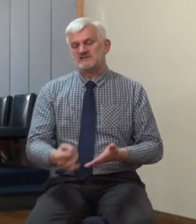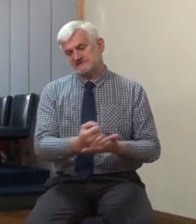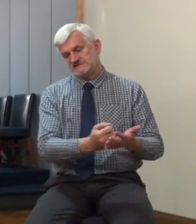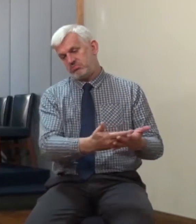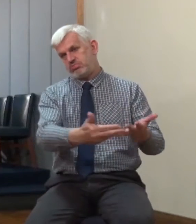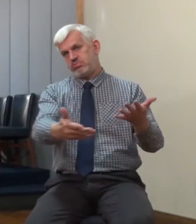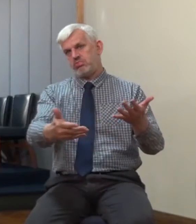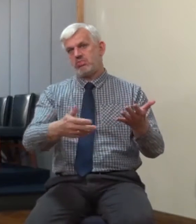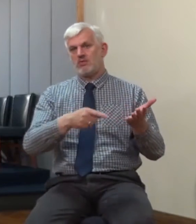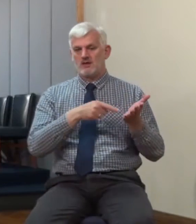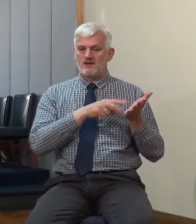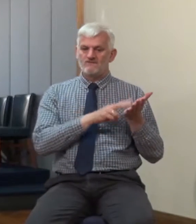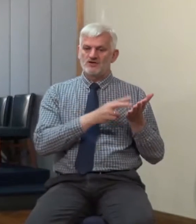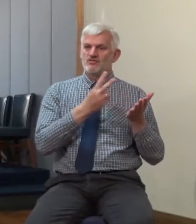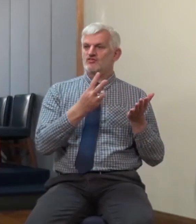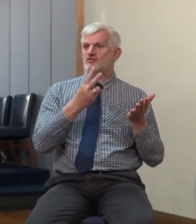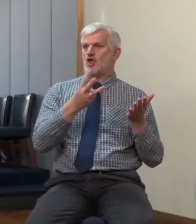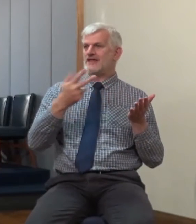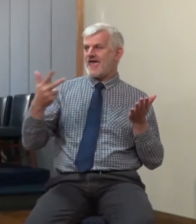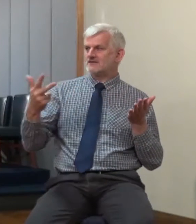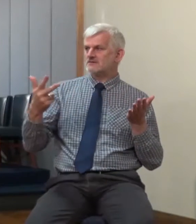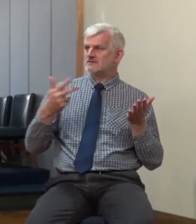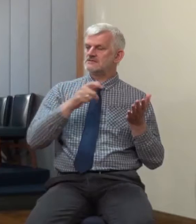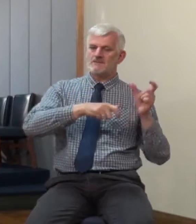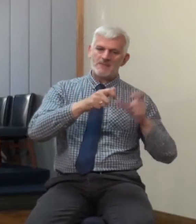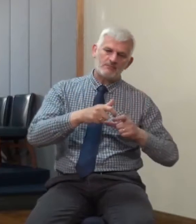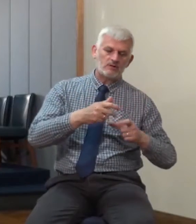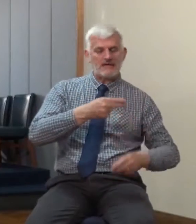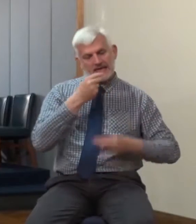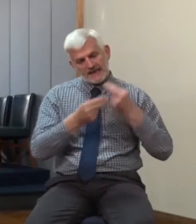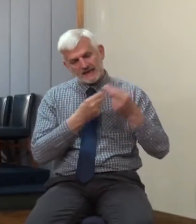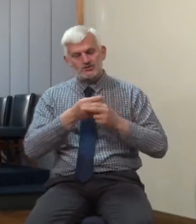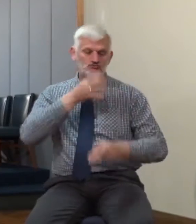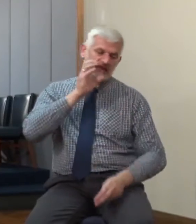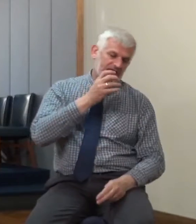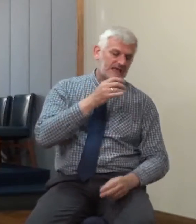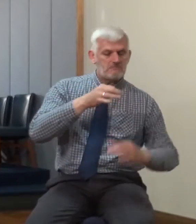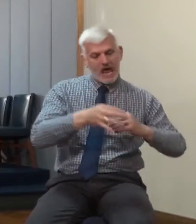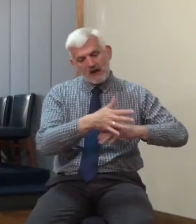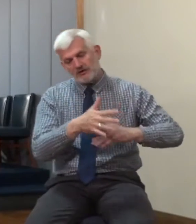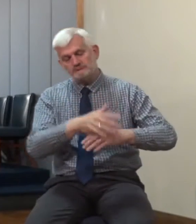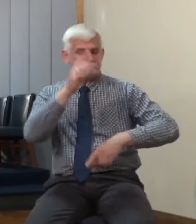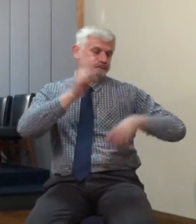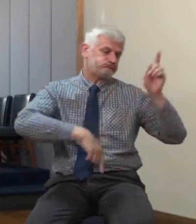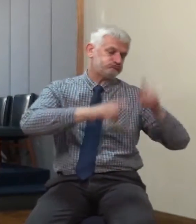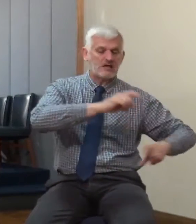38, Eating, drinking, marrying, giving in marriage until the day that Noah entered into the